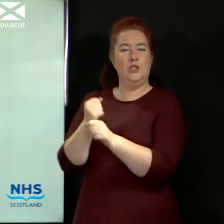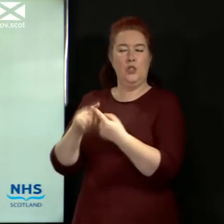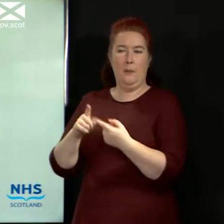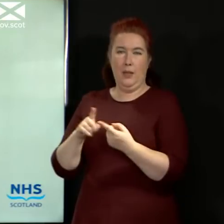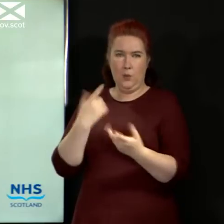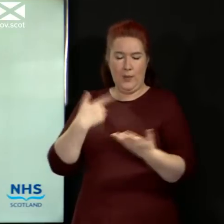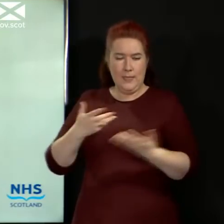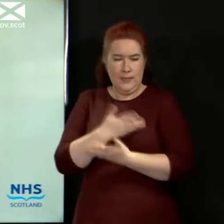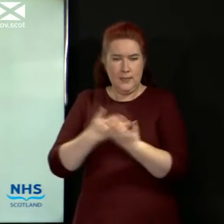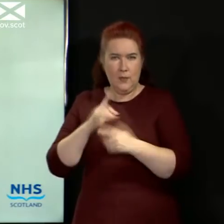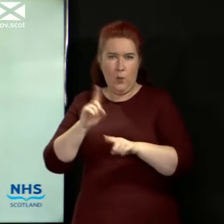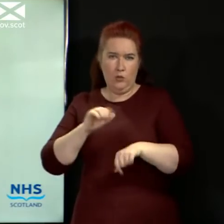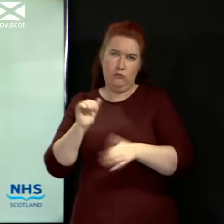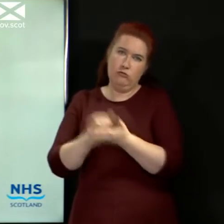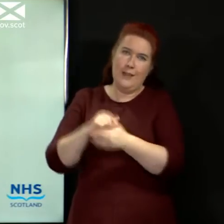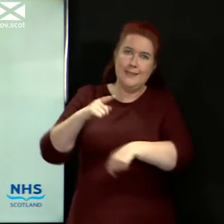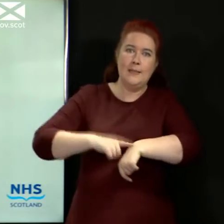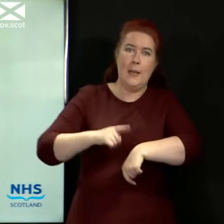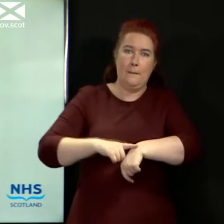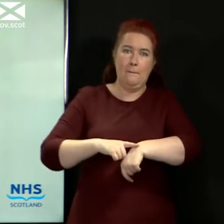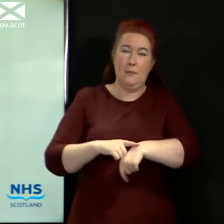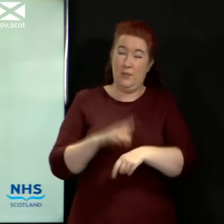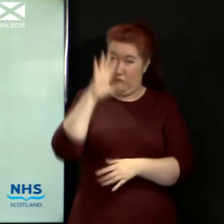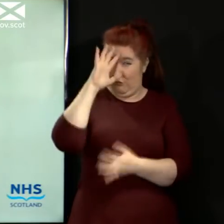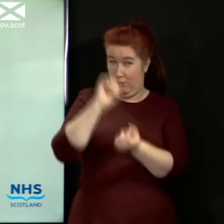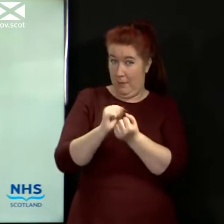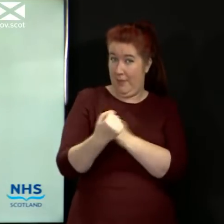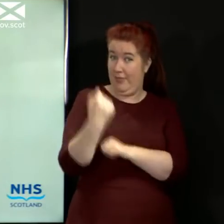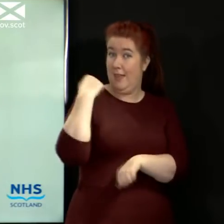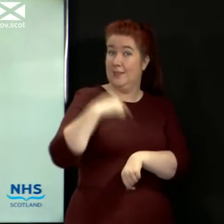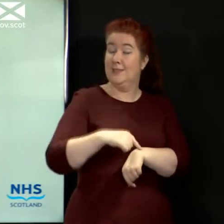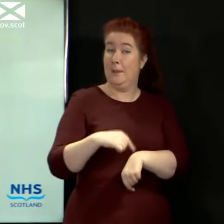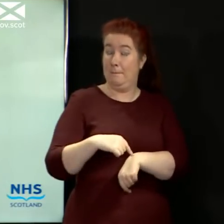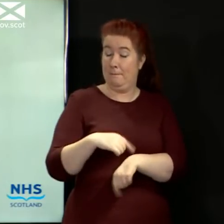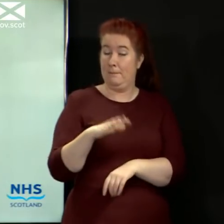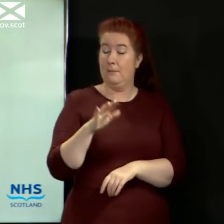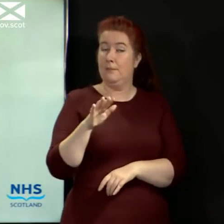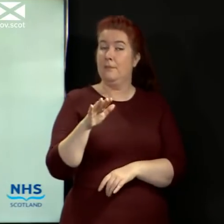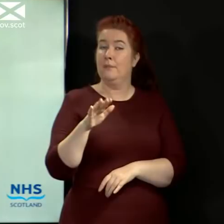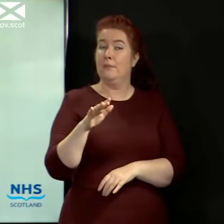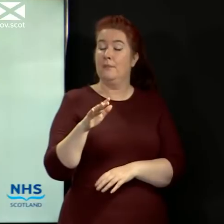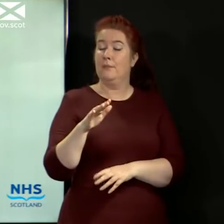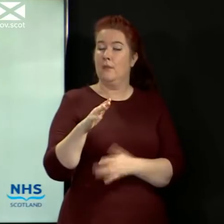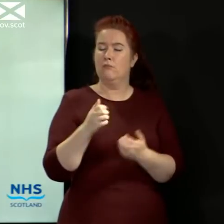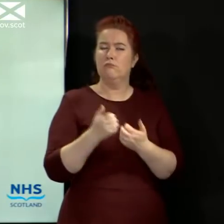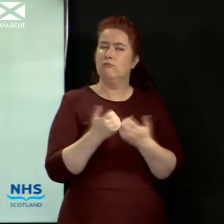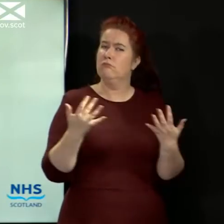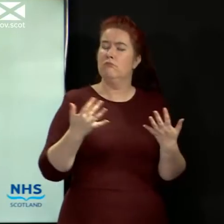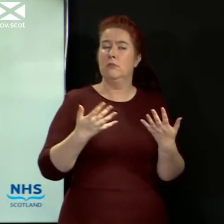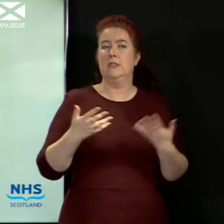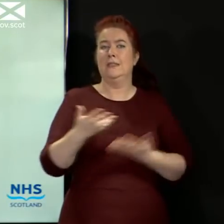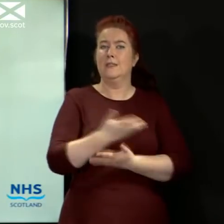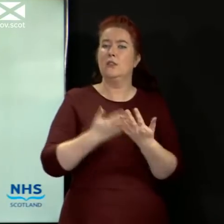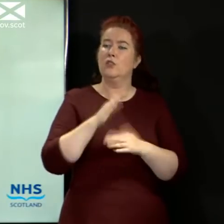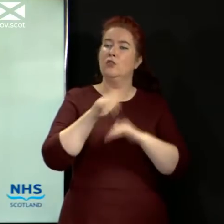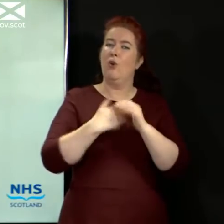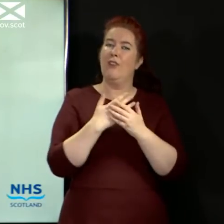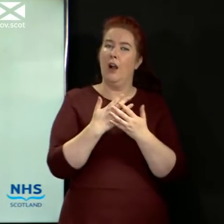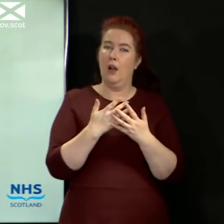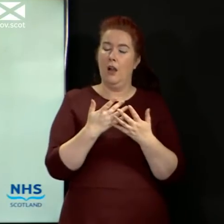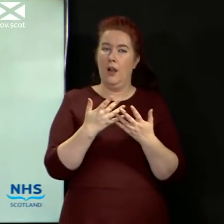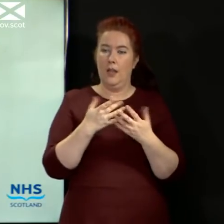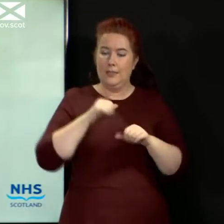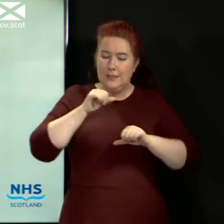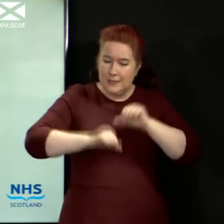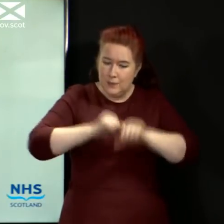measures, the implementation of any measures. You'll recall that at that point in time, there was a lot of discussion about the sequence of